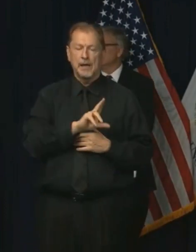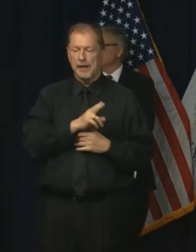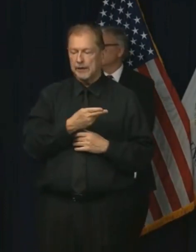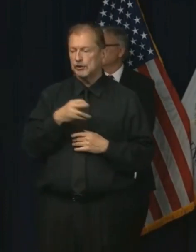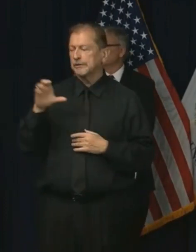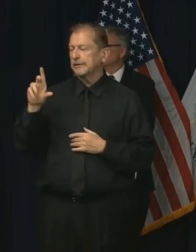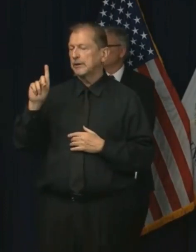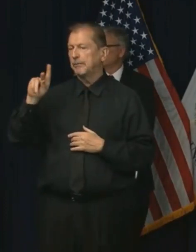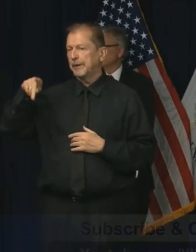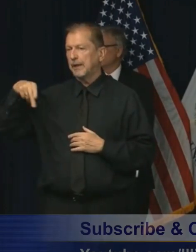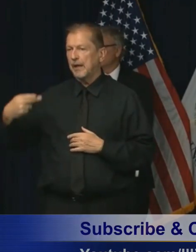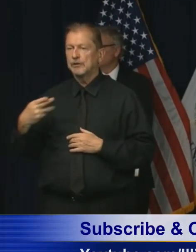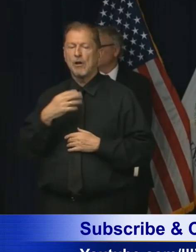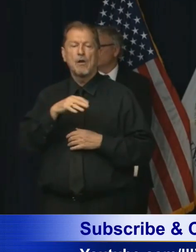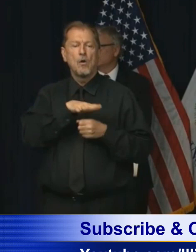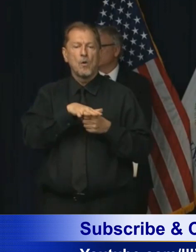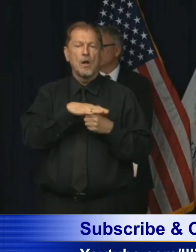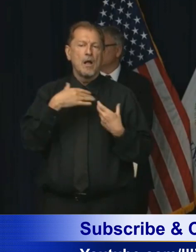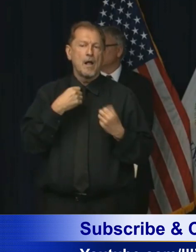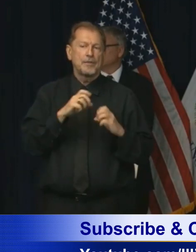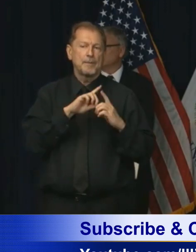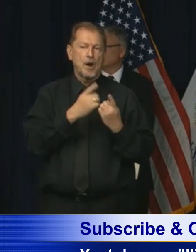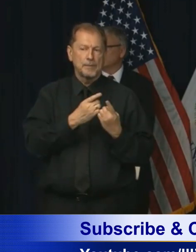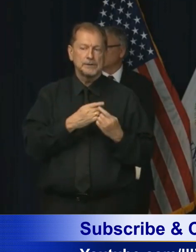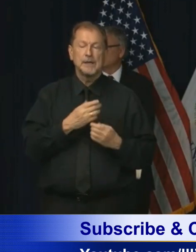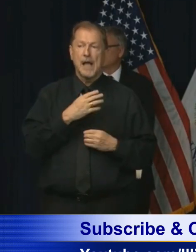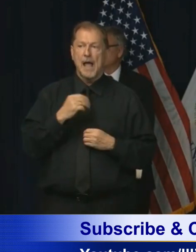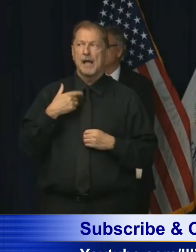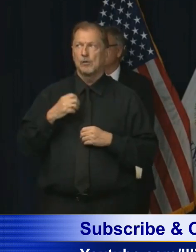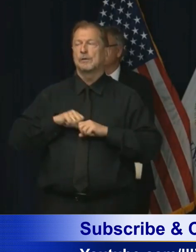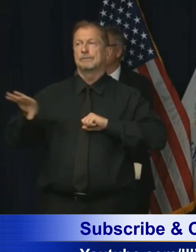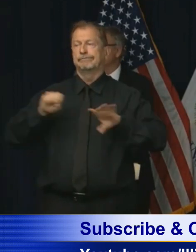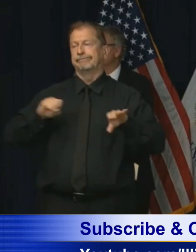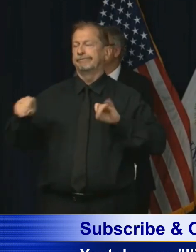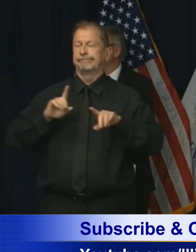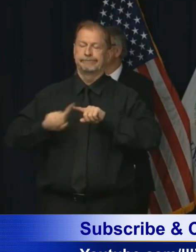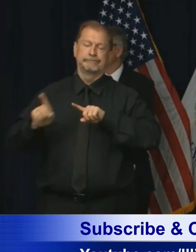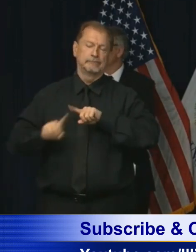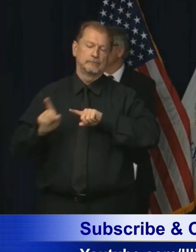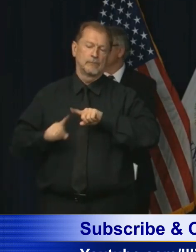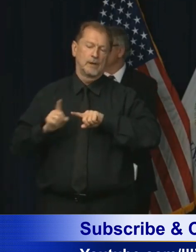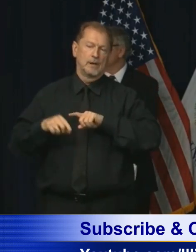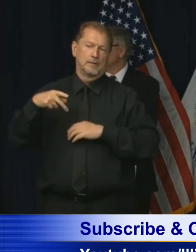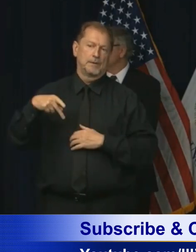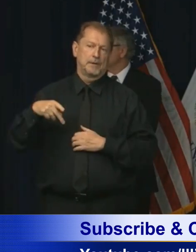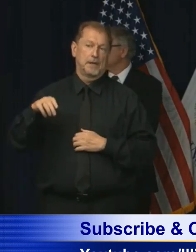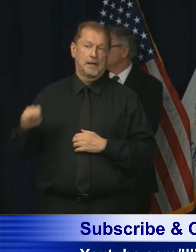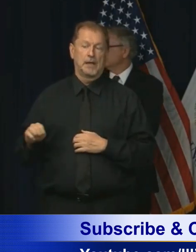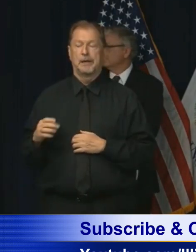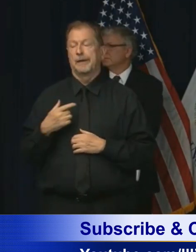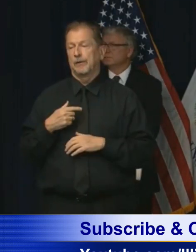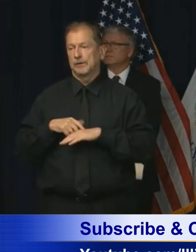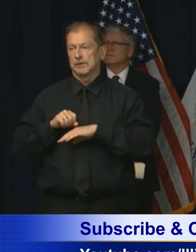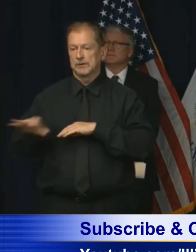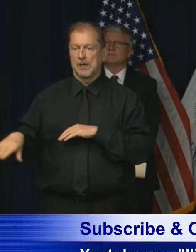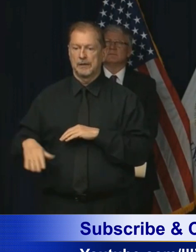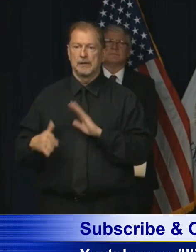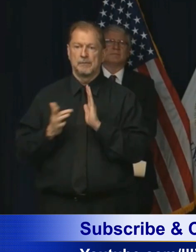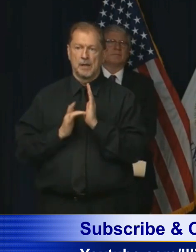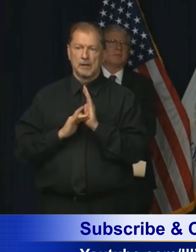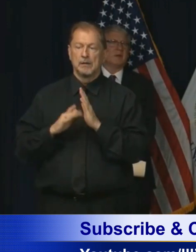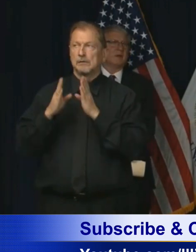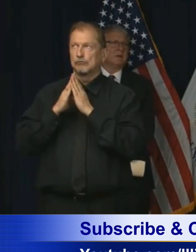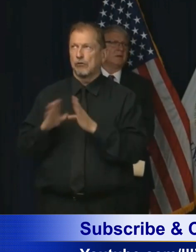their local health departments, and we have shipped PPE of all sorts, including, you know, whether it's medical general